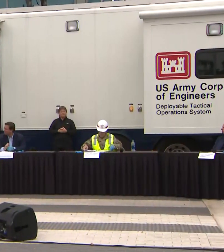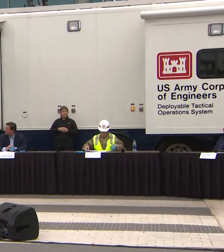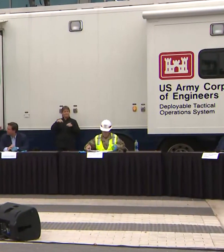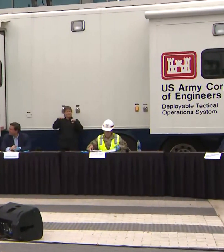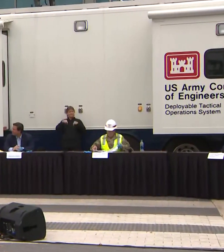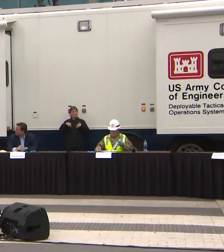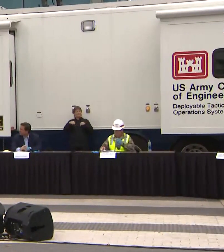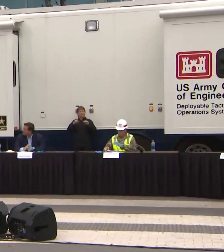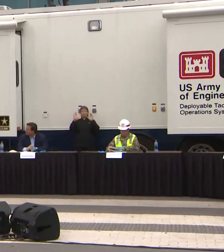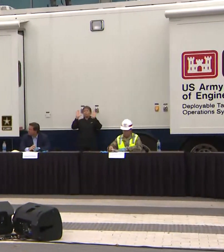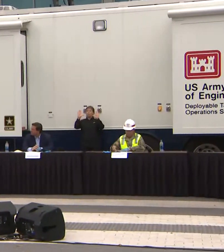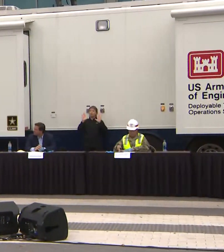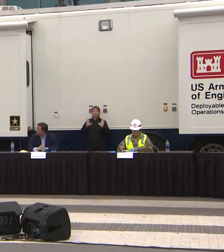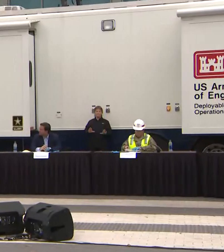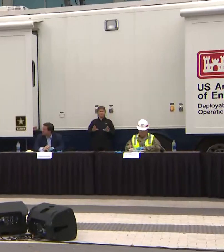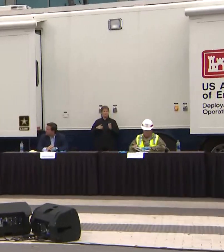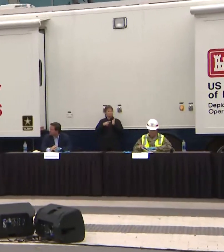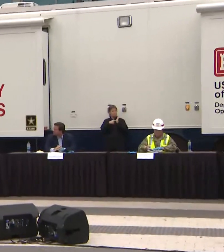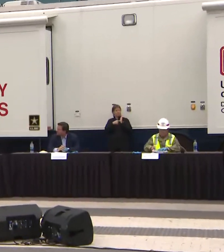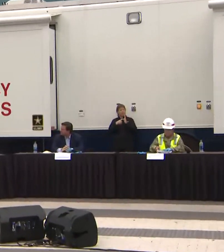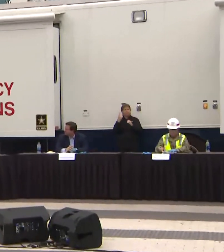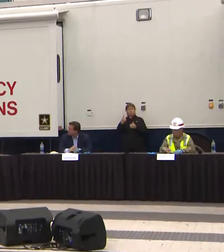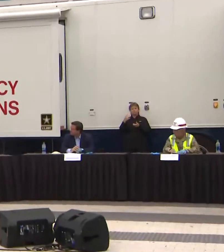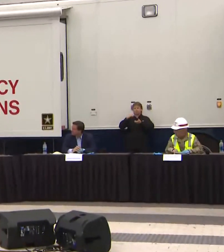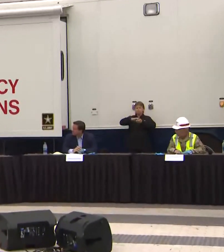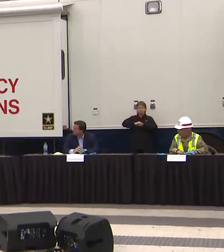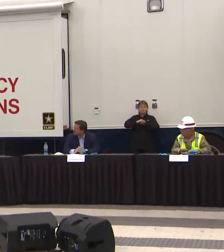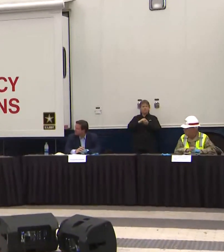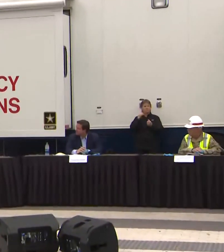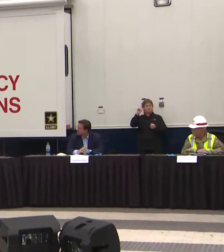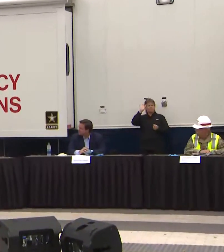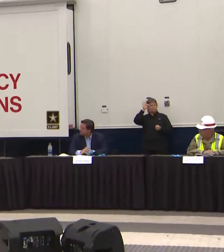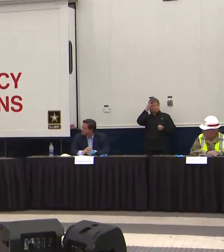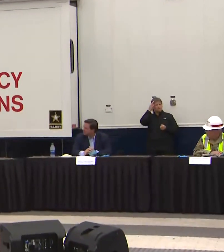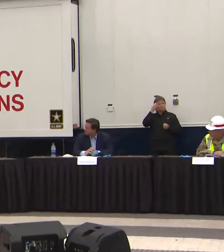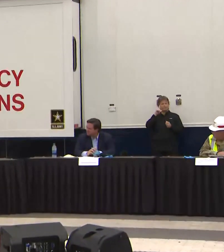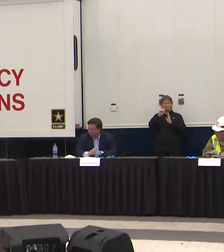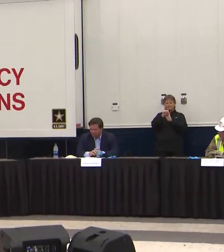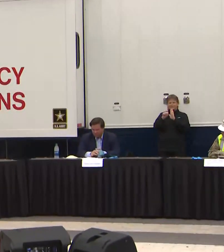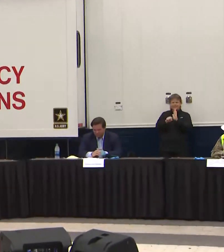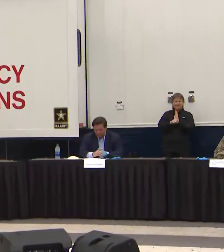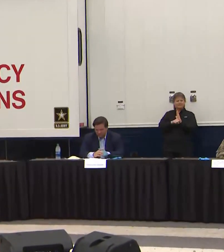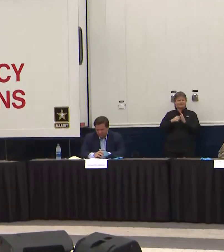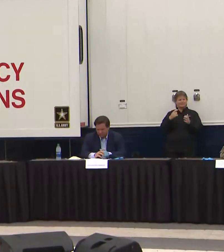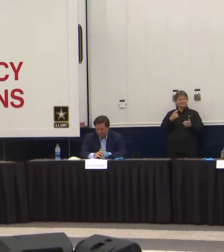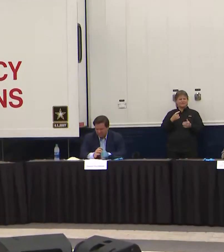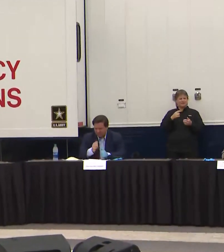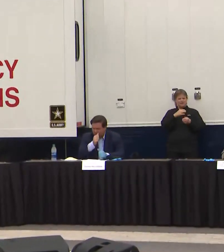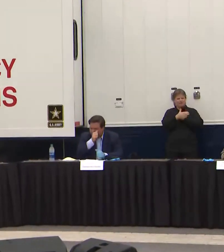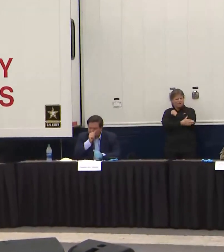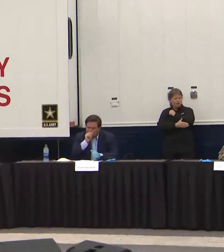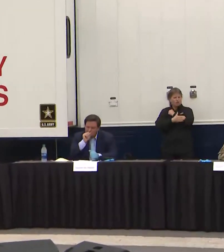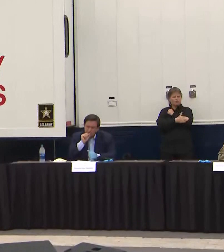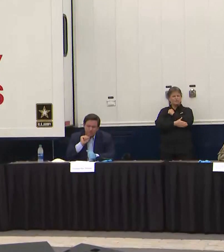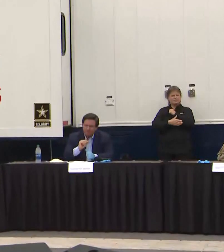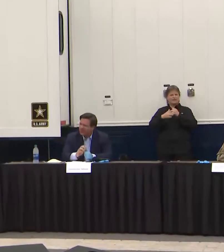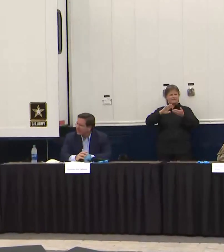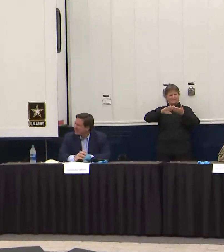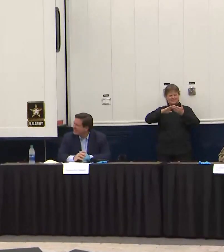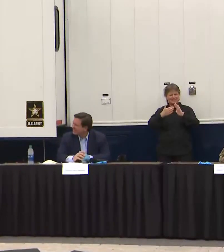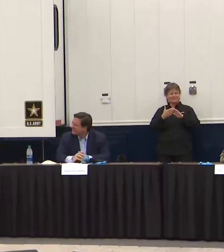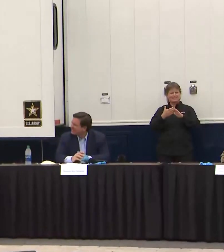example of the cooperation between the federal state county municipal governments what's being constructed here is a